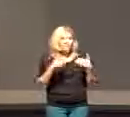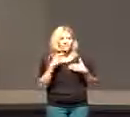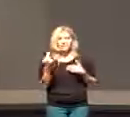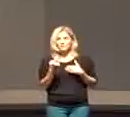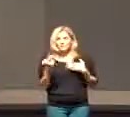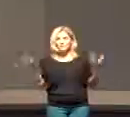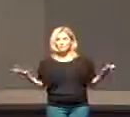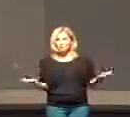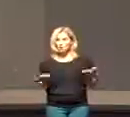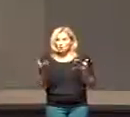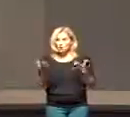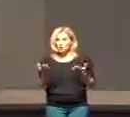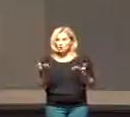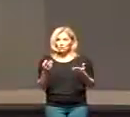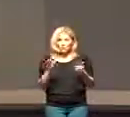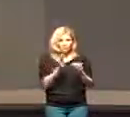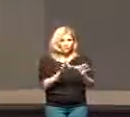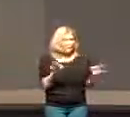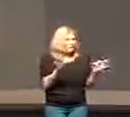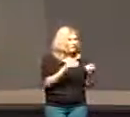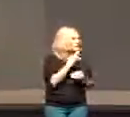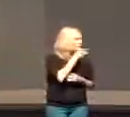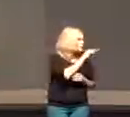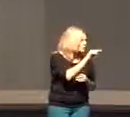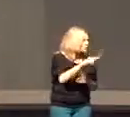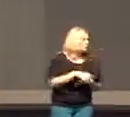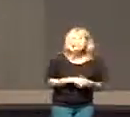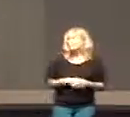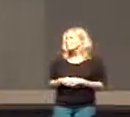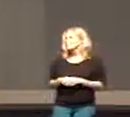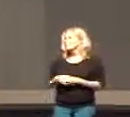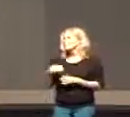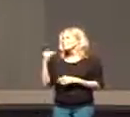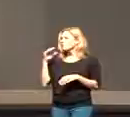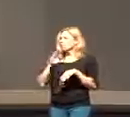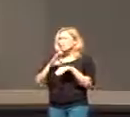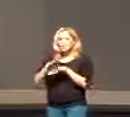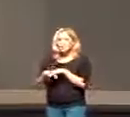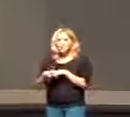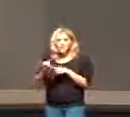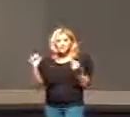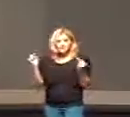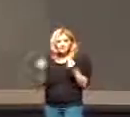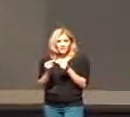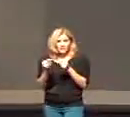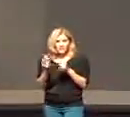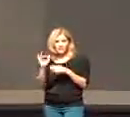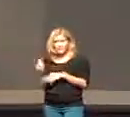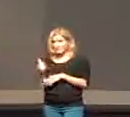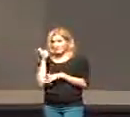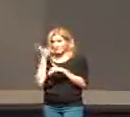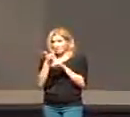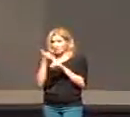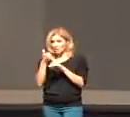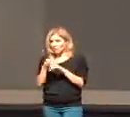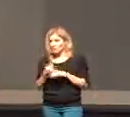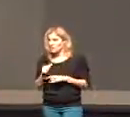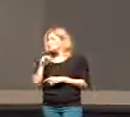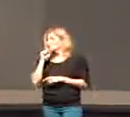someone to encourage you and hold you accountable can I tell you if you want to overcome sin by denying yourself